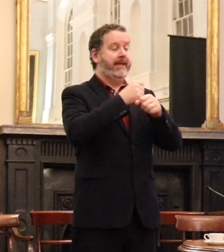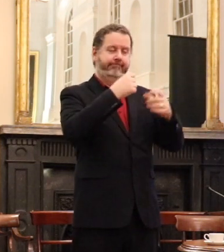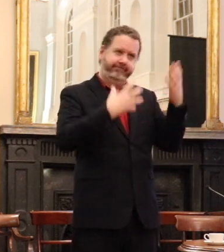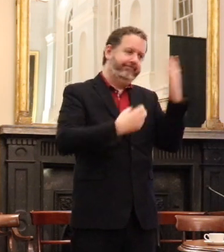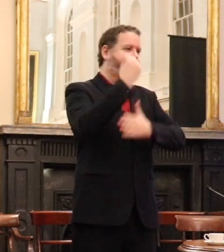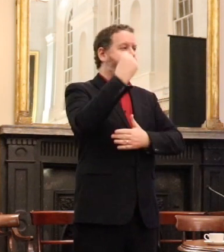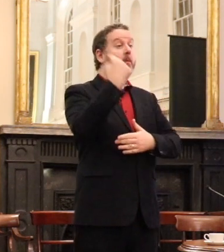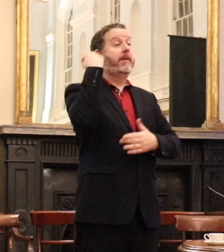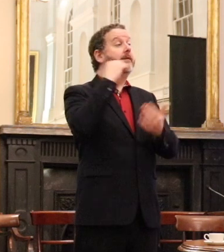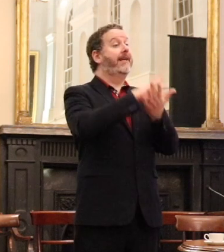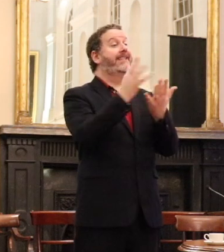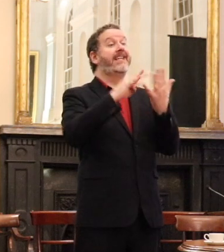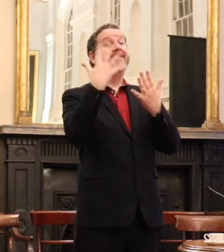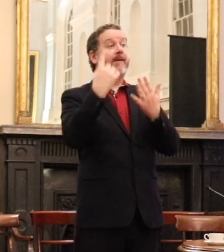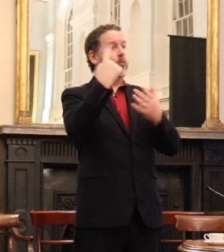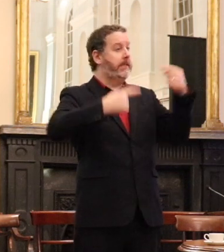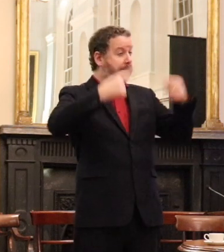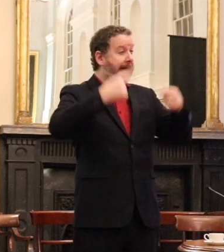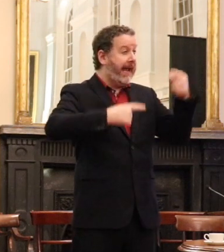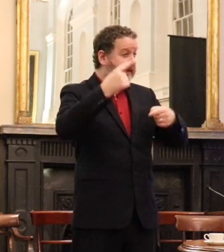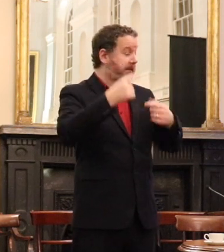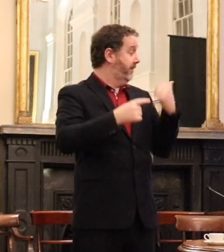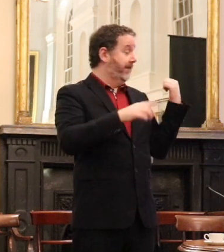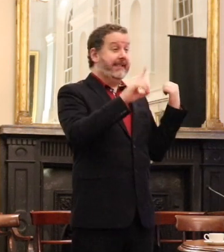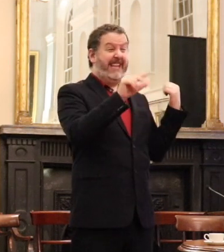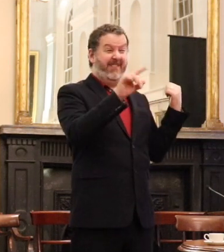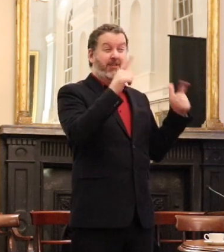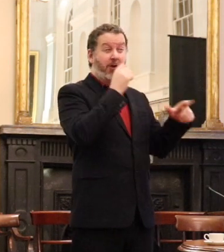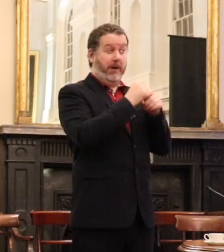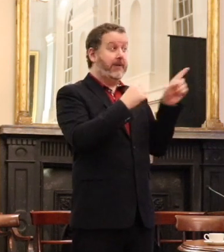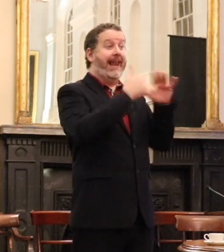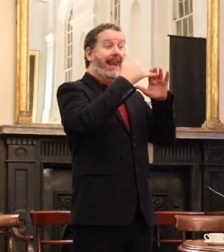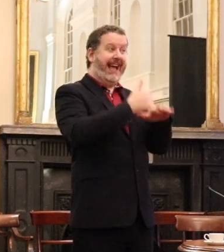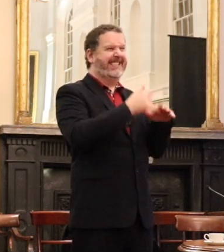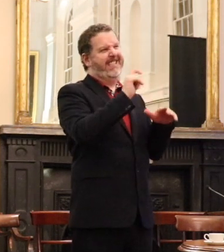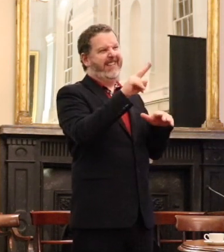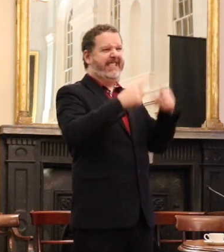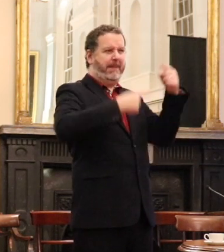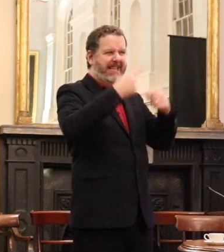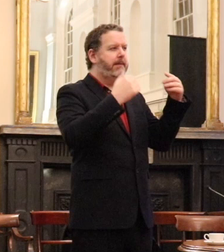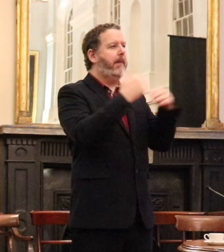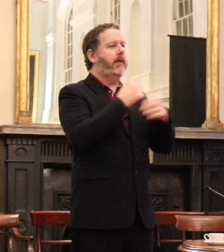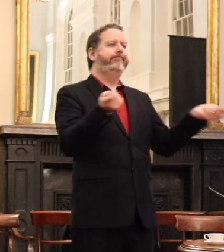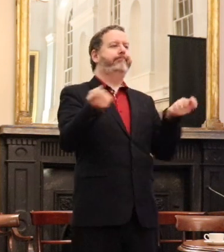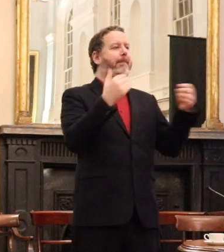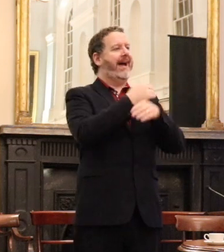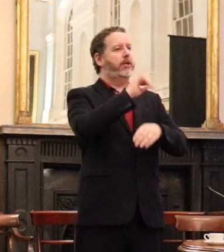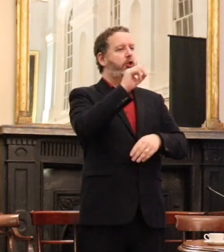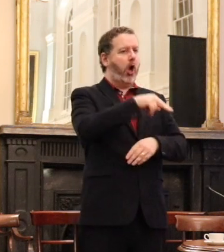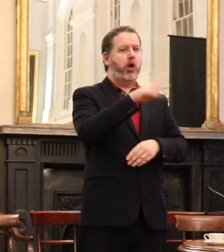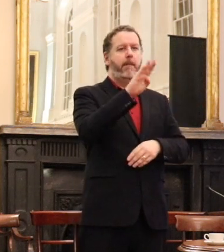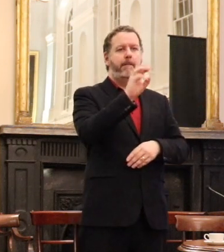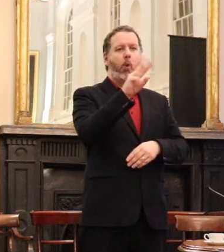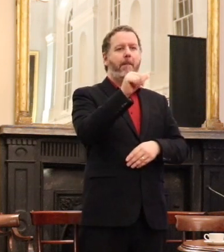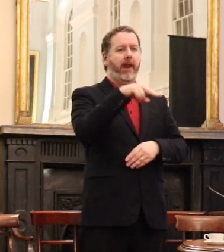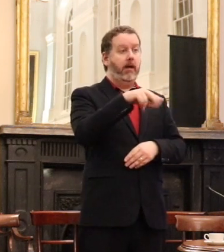in the debate that David referred to the last televised debate for questions and answers shared by John Norman I found myself as part of that